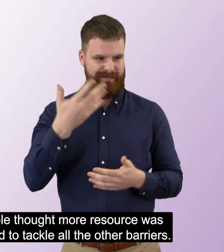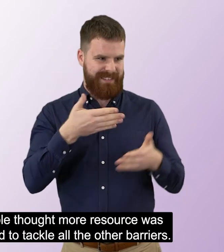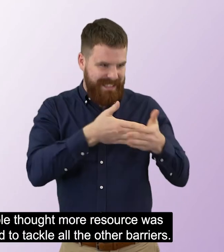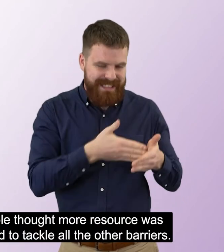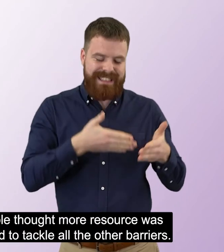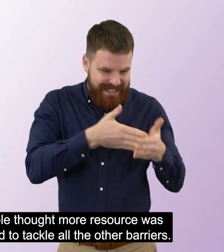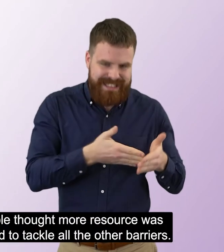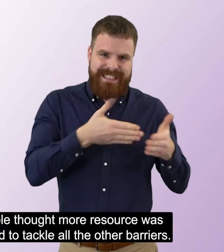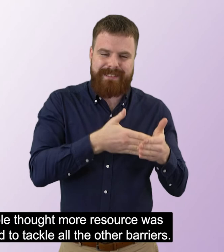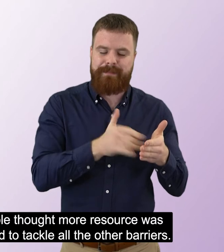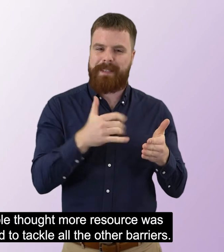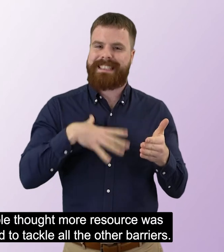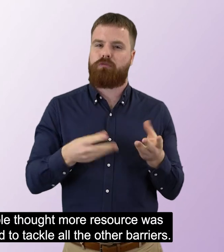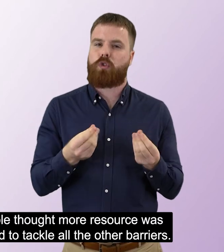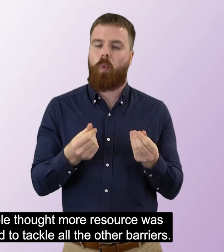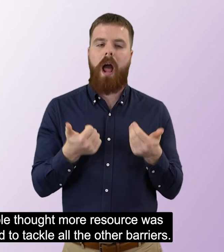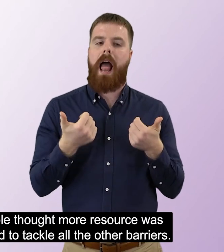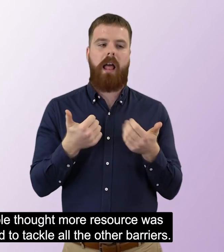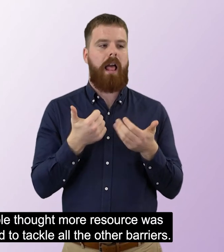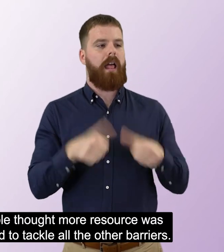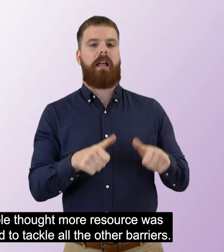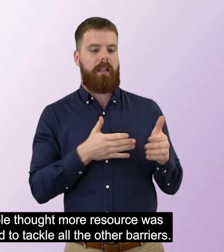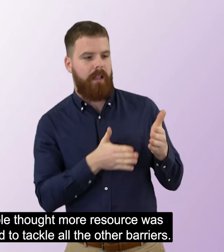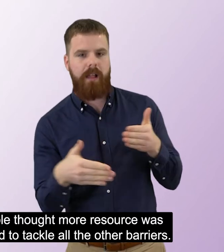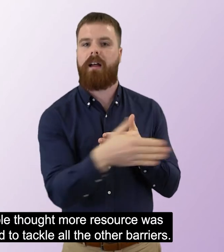People thought more resource was needed to tackle all the other barriers.